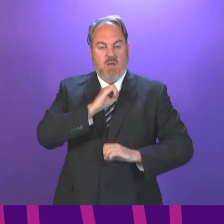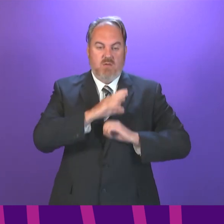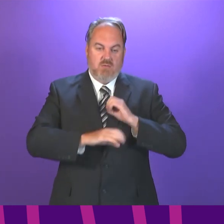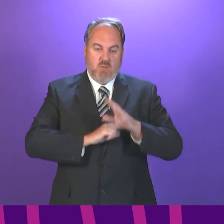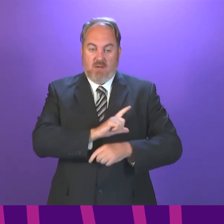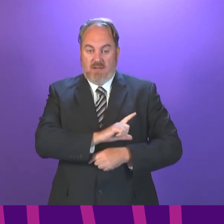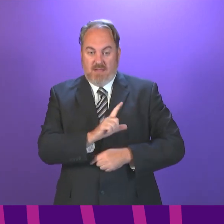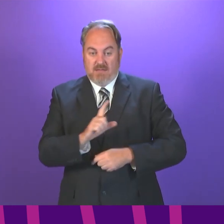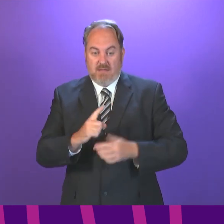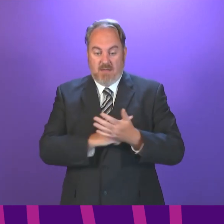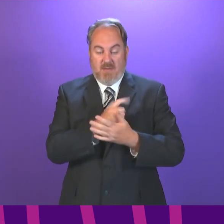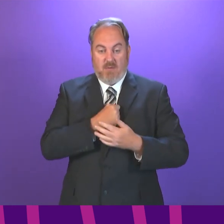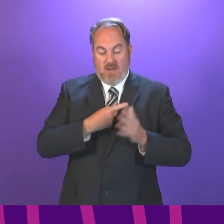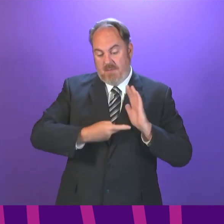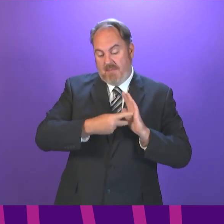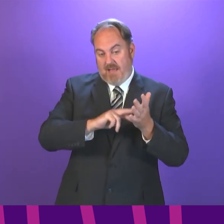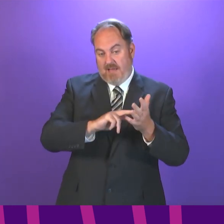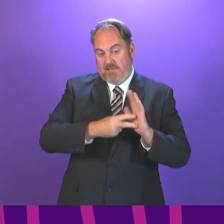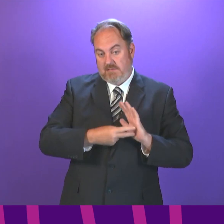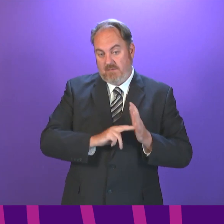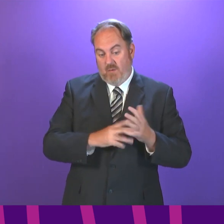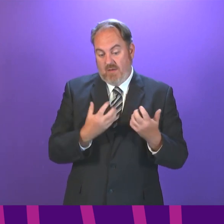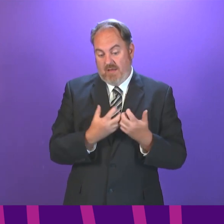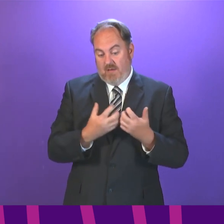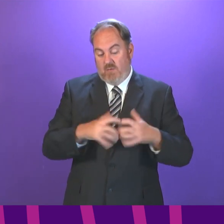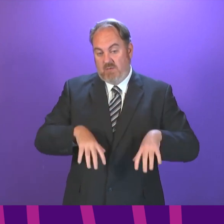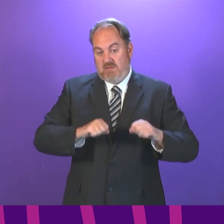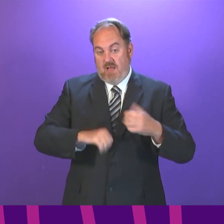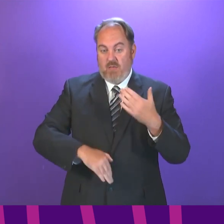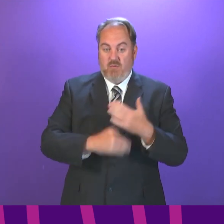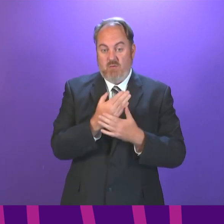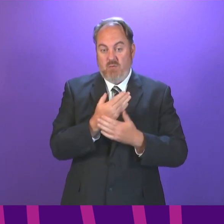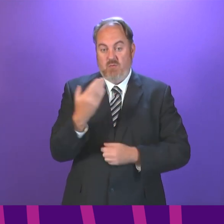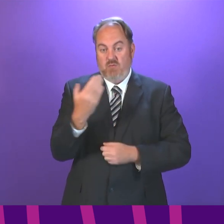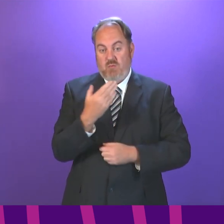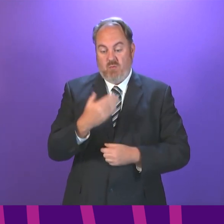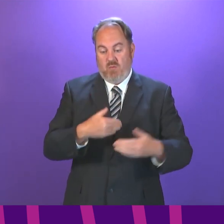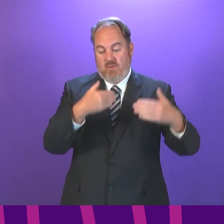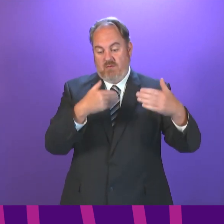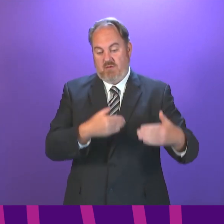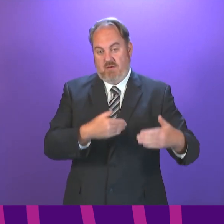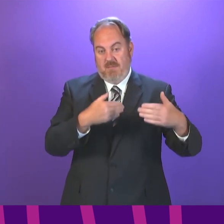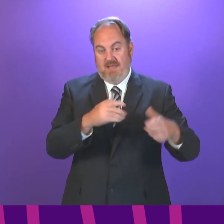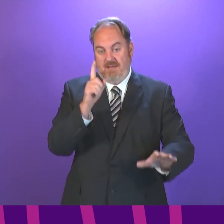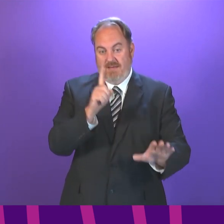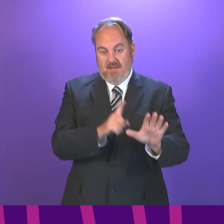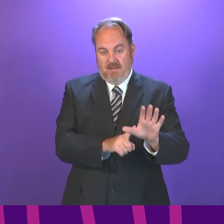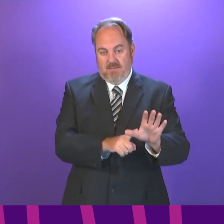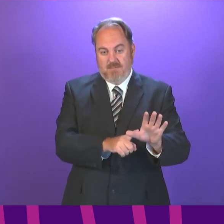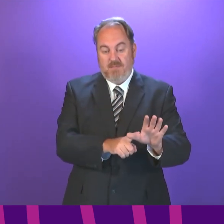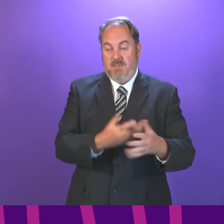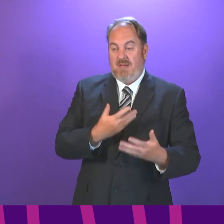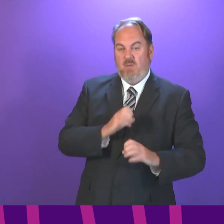being published today on arrangements for the start of the new school year. However, let me start by summarising today's